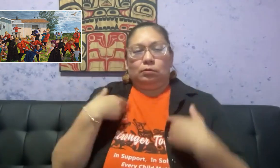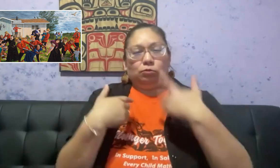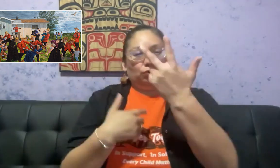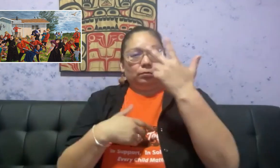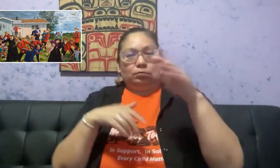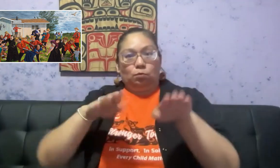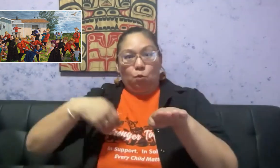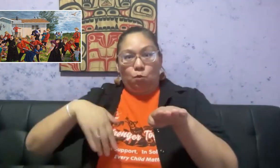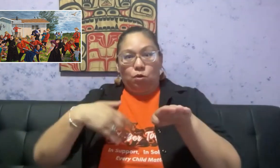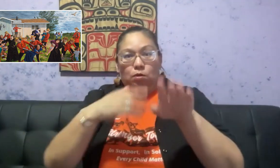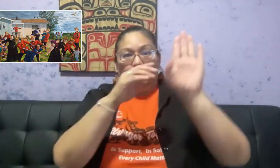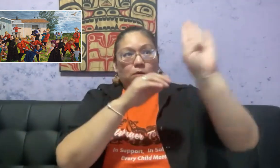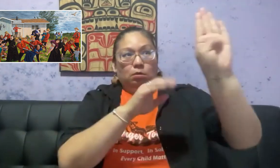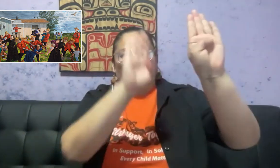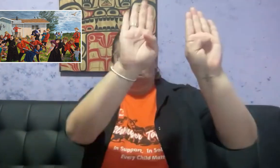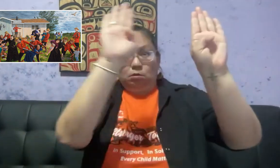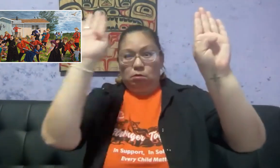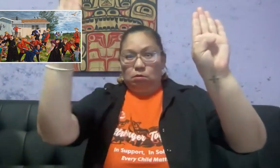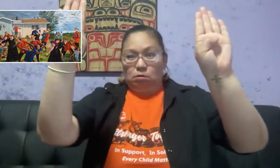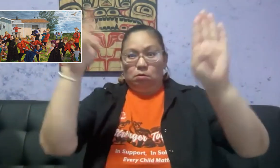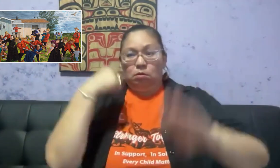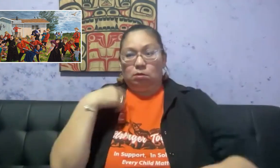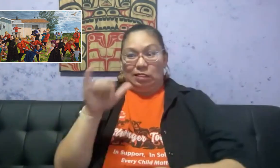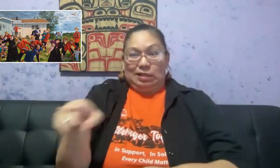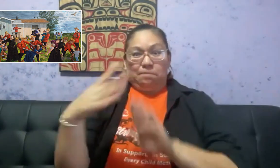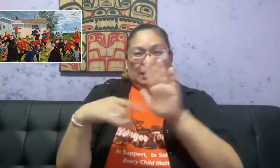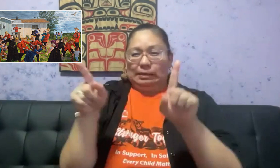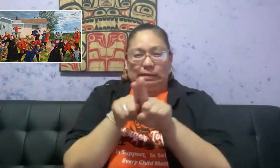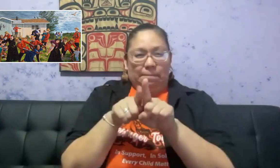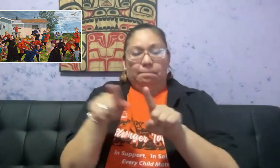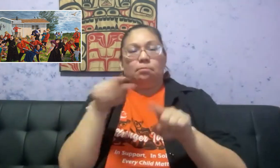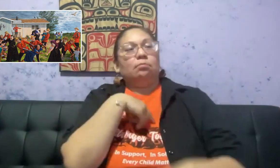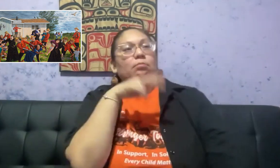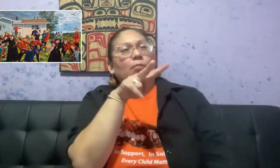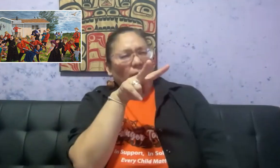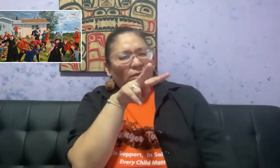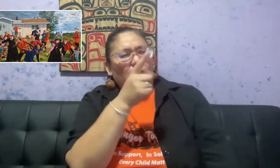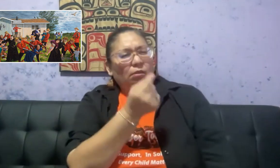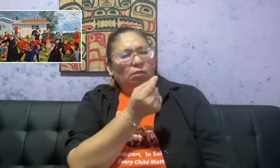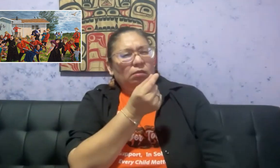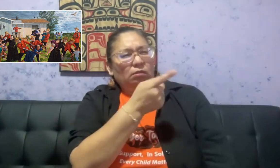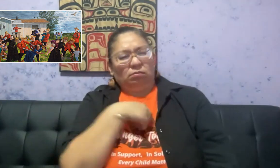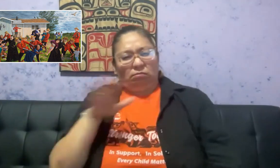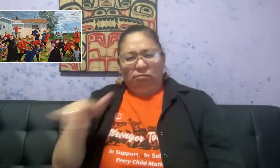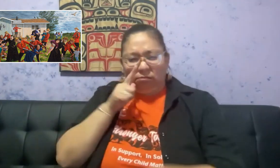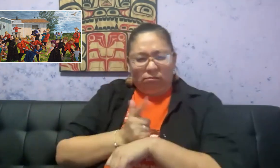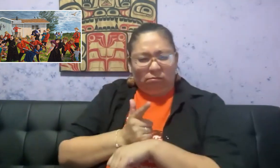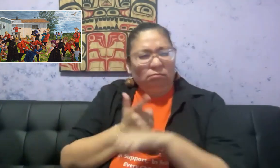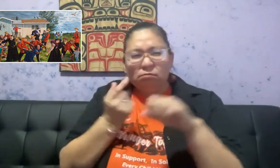And I had no words. I was so shocked. There were three paintings all on skateboard decks,